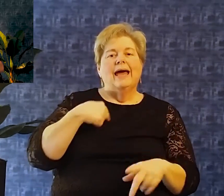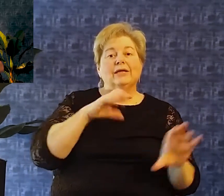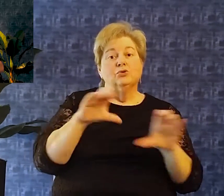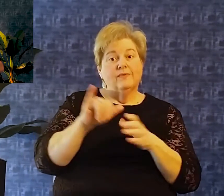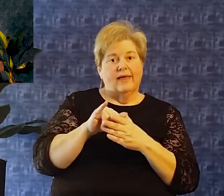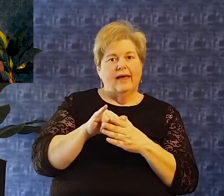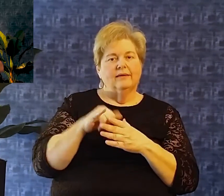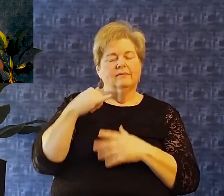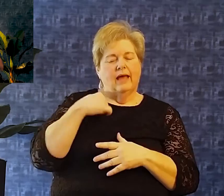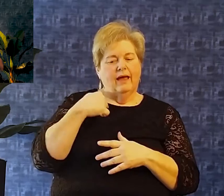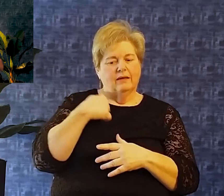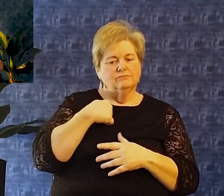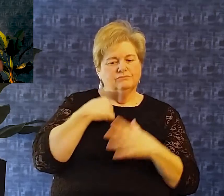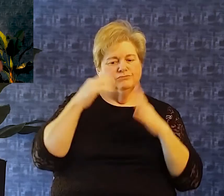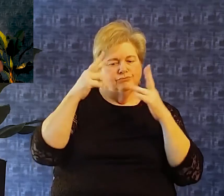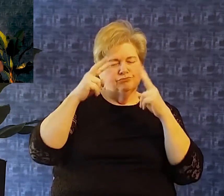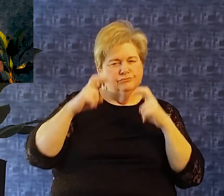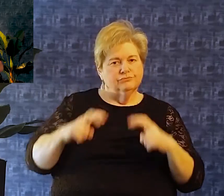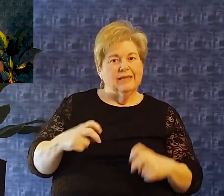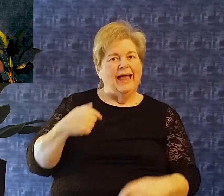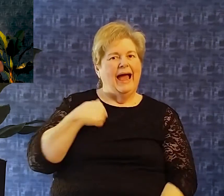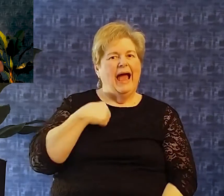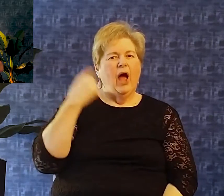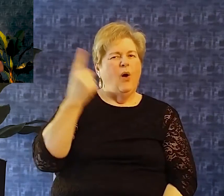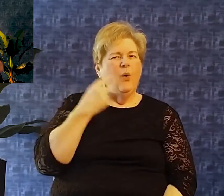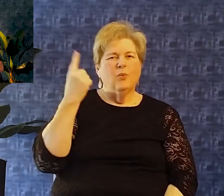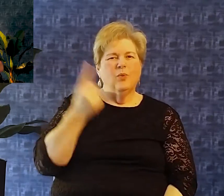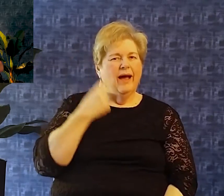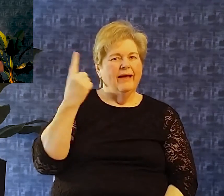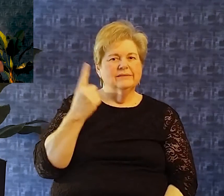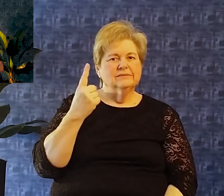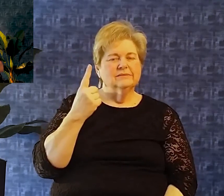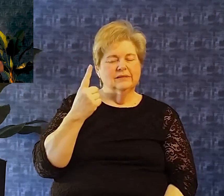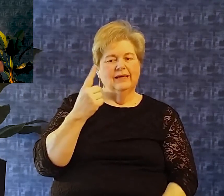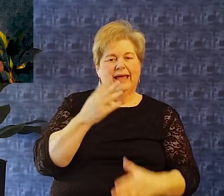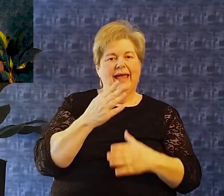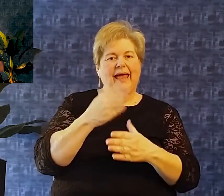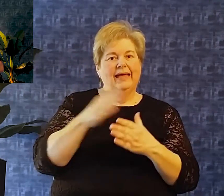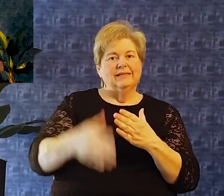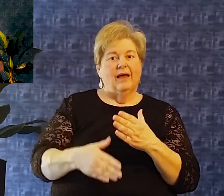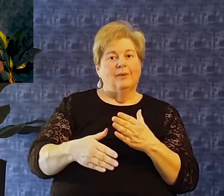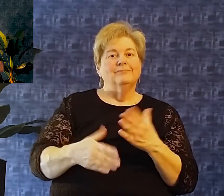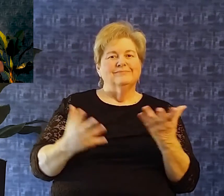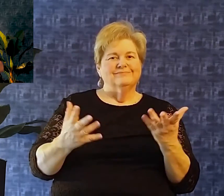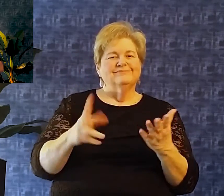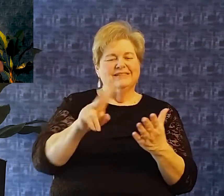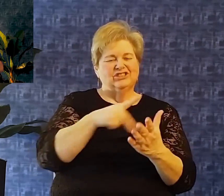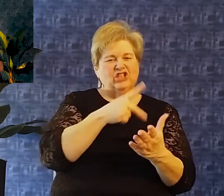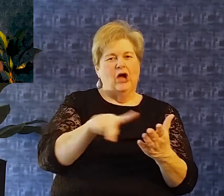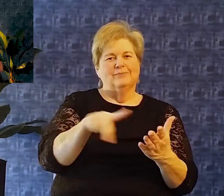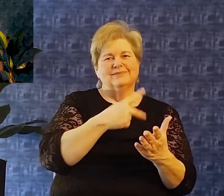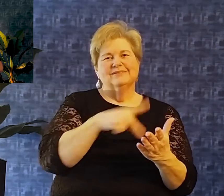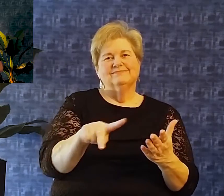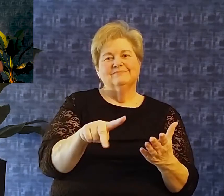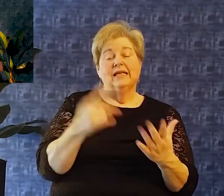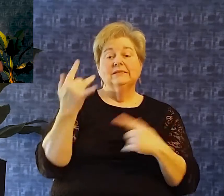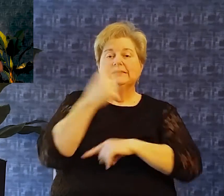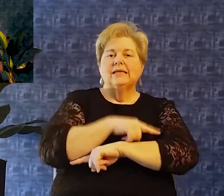in the psalms And so today I want to share psalm 86 with you So if you have a bible, would invite you to find